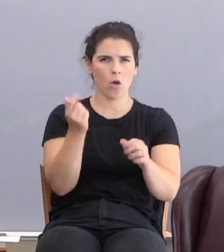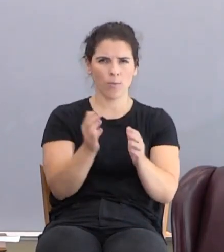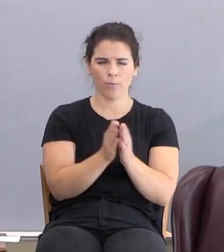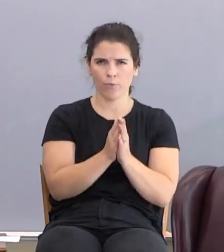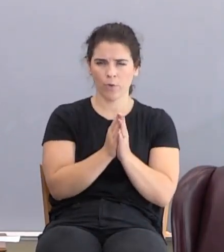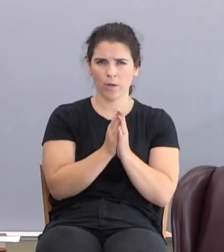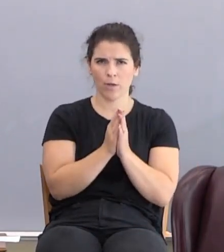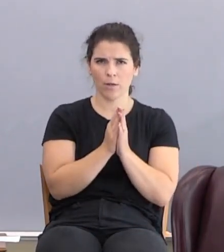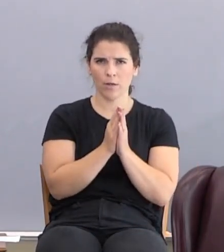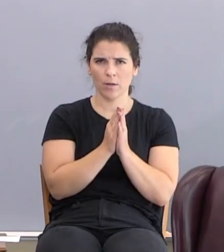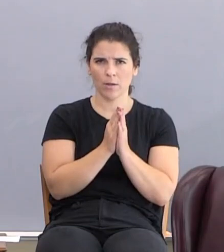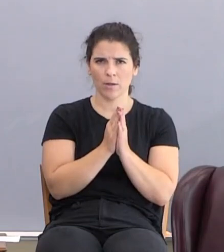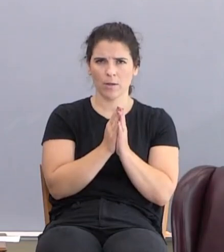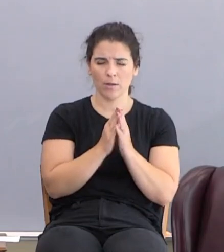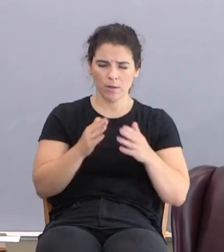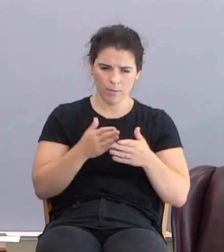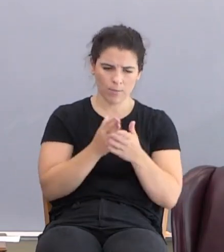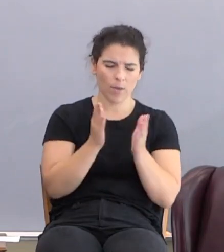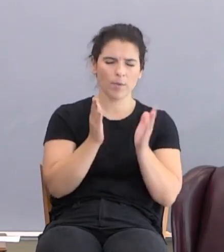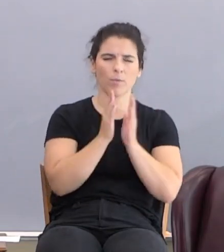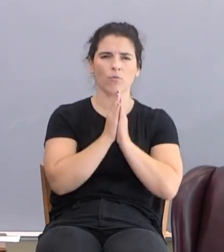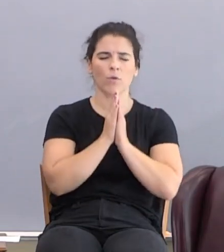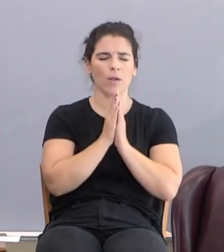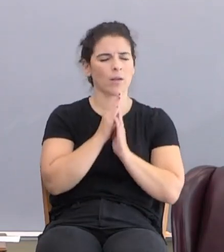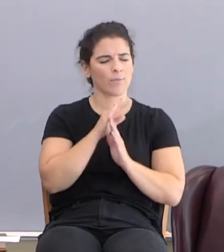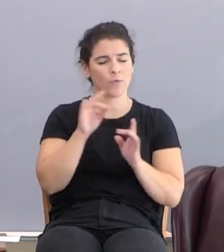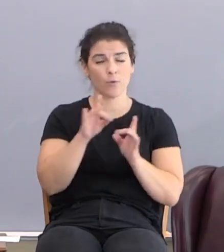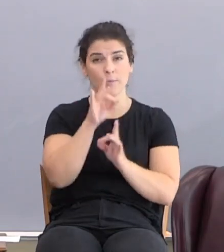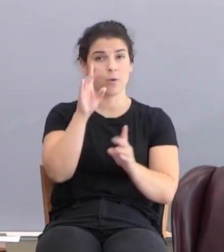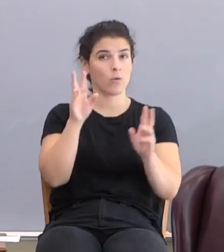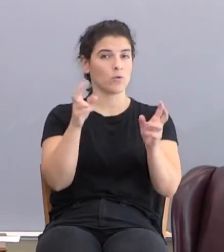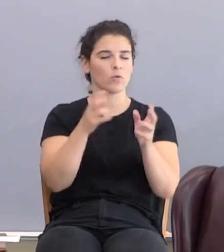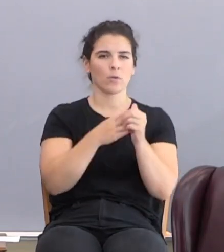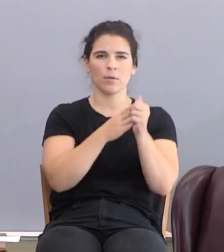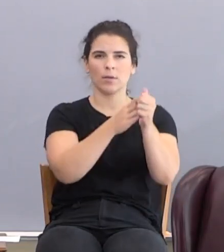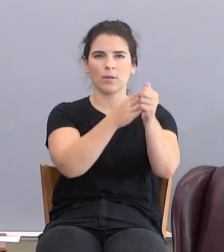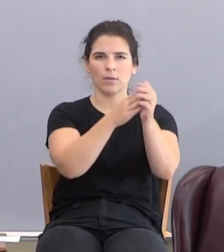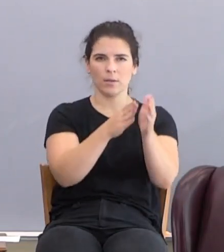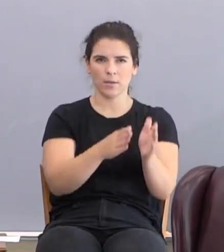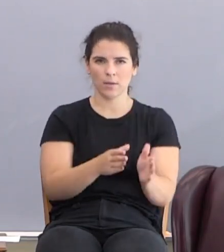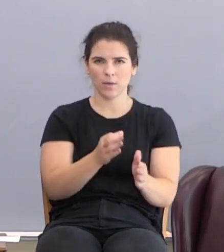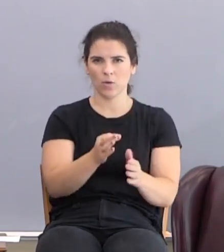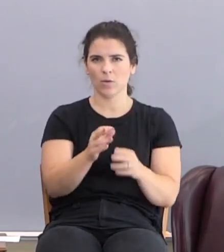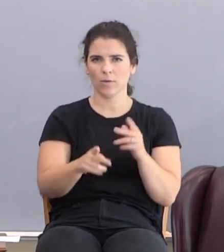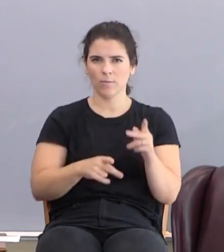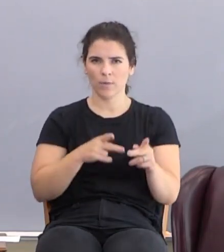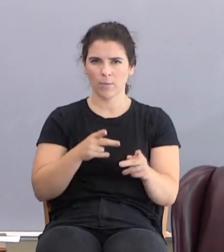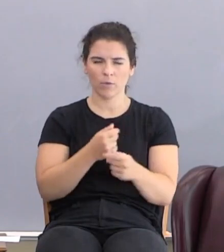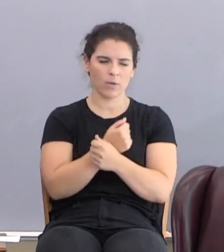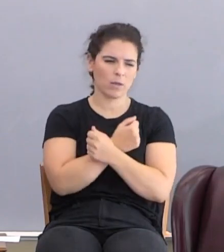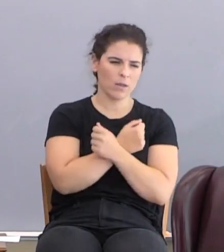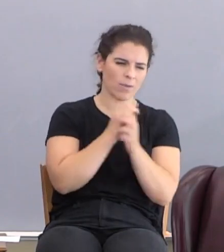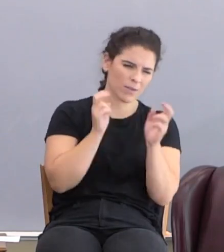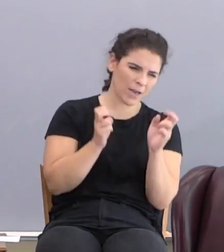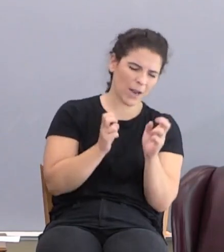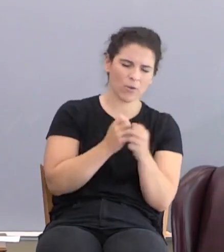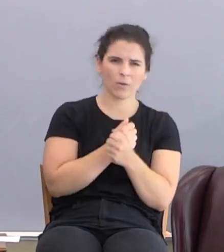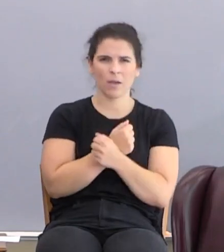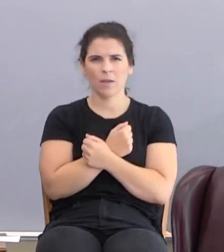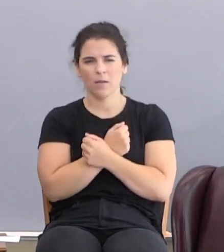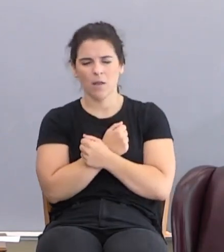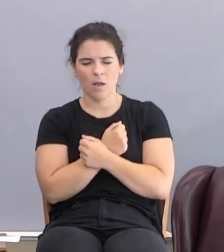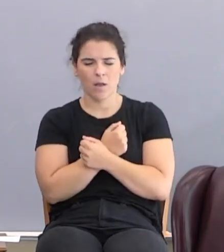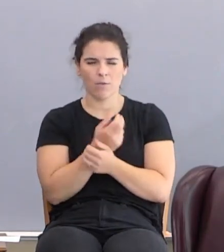They publicly pray. They're the spiritual leaders of people. They love the titles. They love the sacraments.